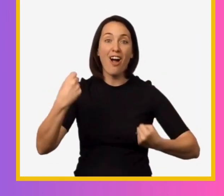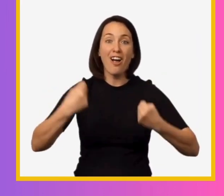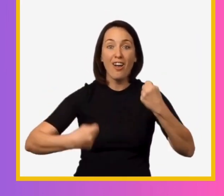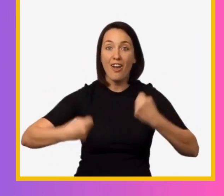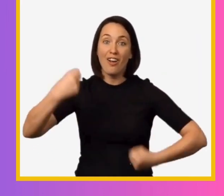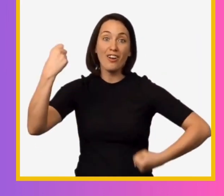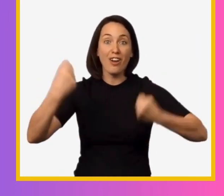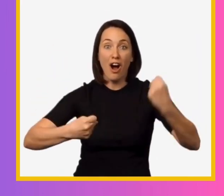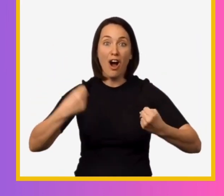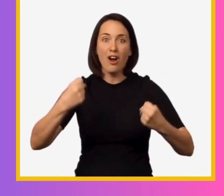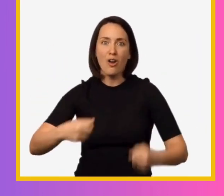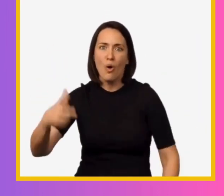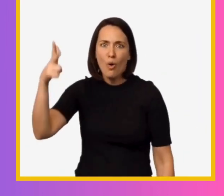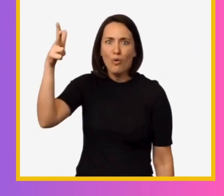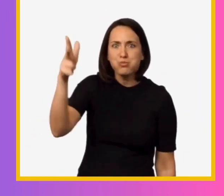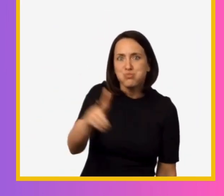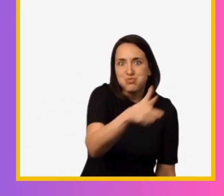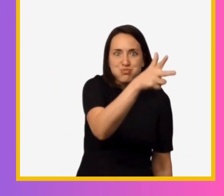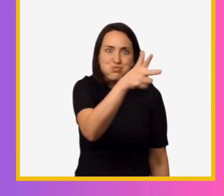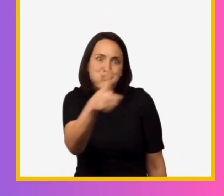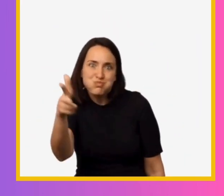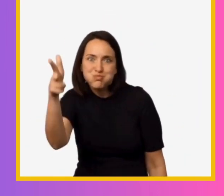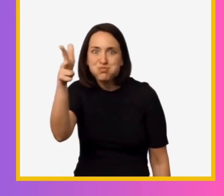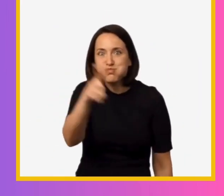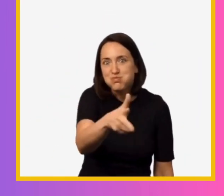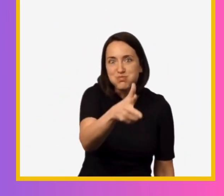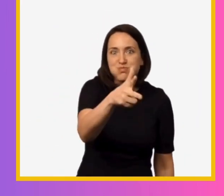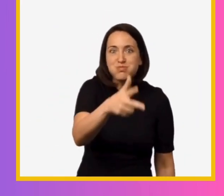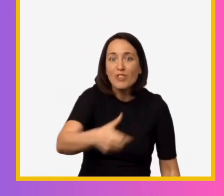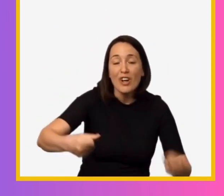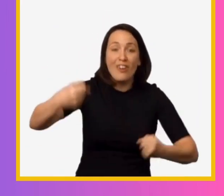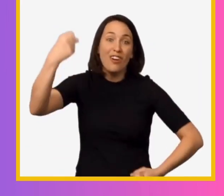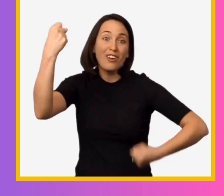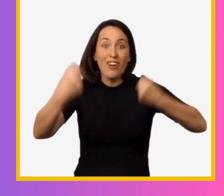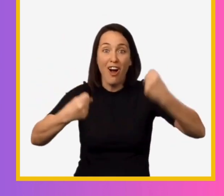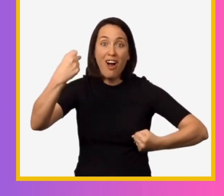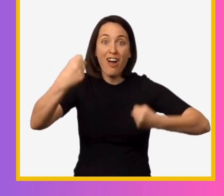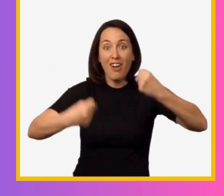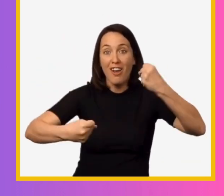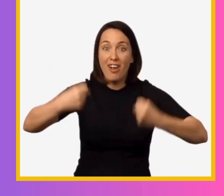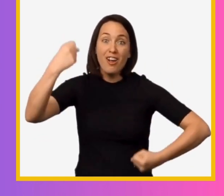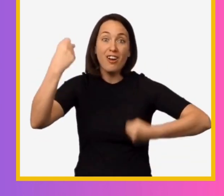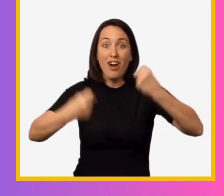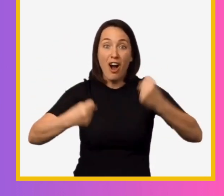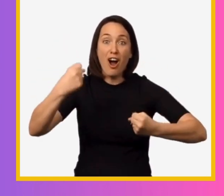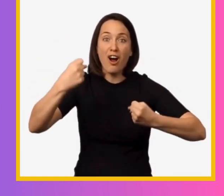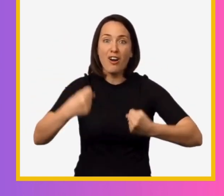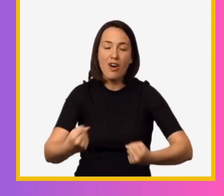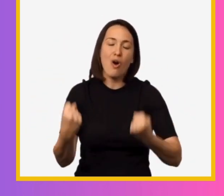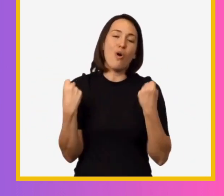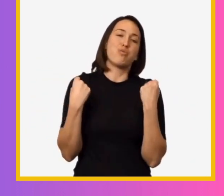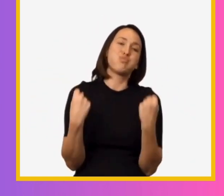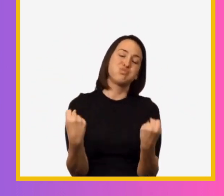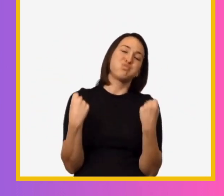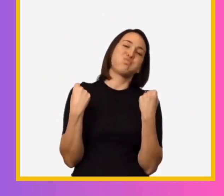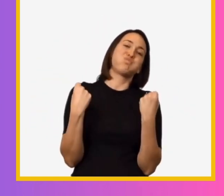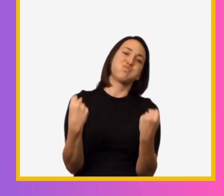Car, car. Roam, roam, roam. Car, car. Drive,